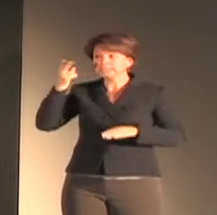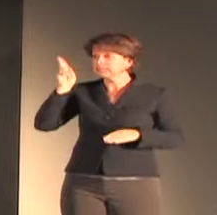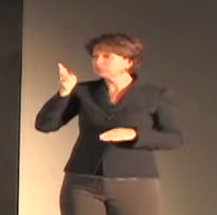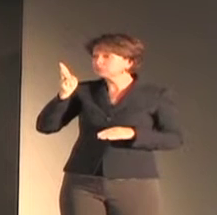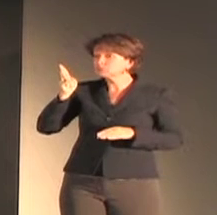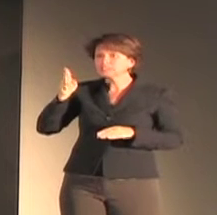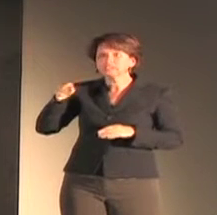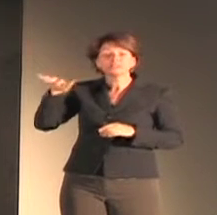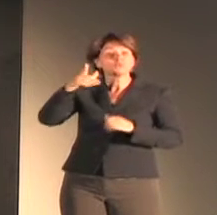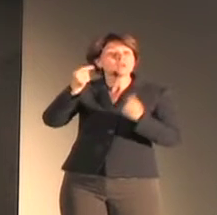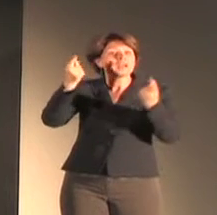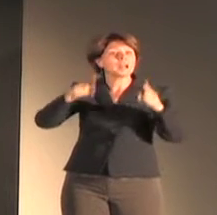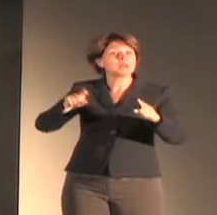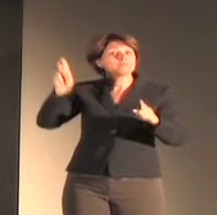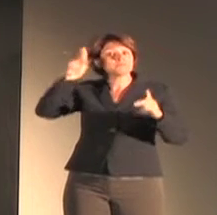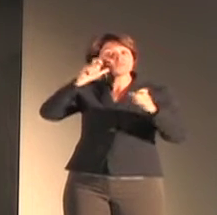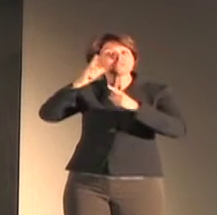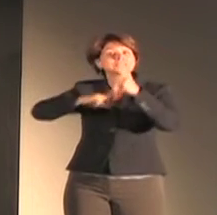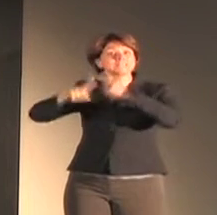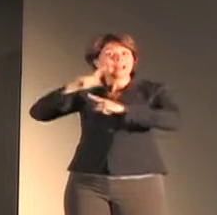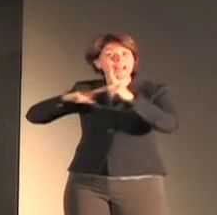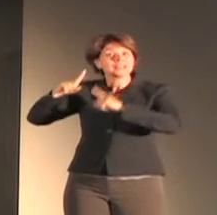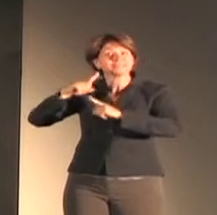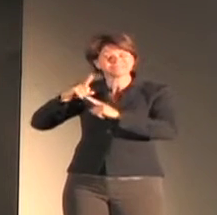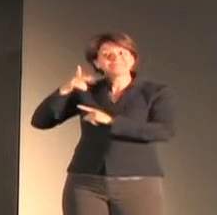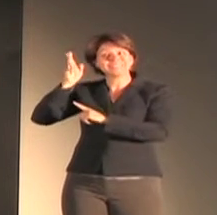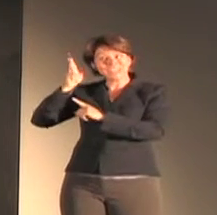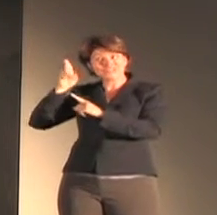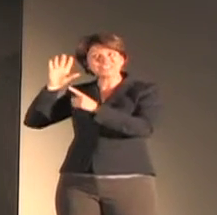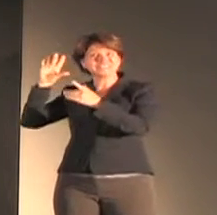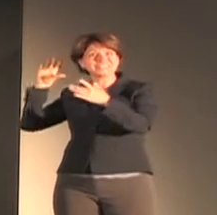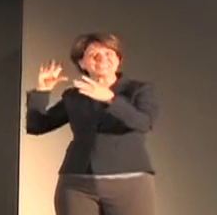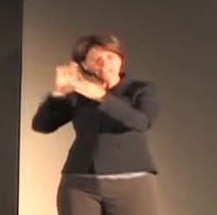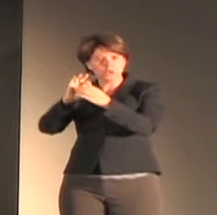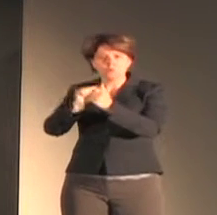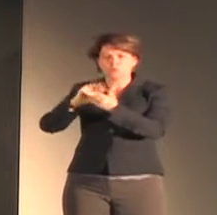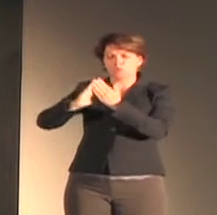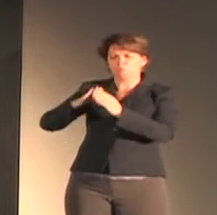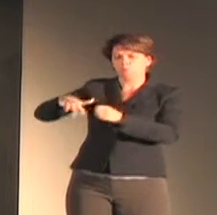signed languages are intimately tied to the histories of the communities that use them.